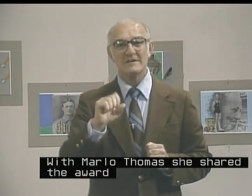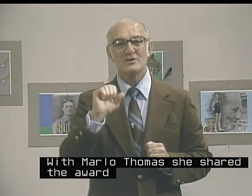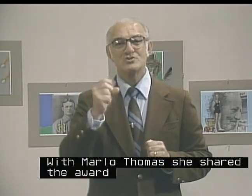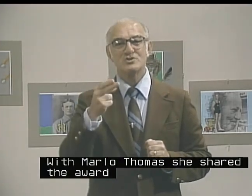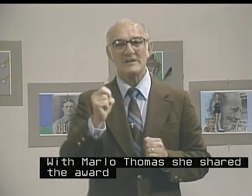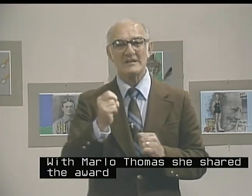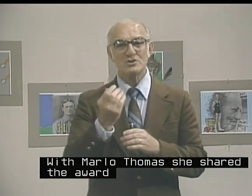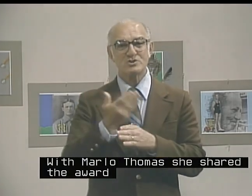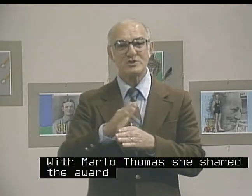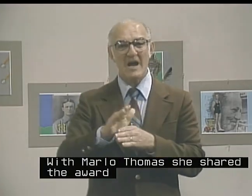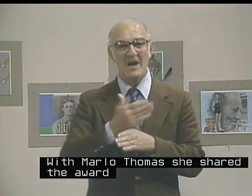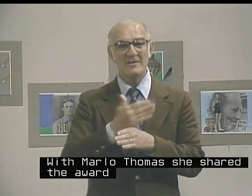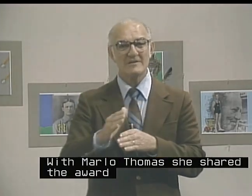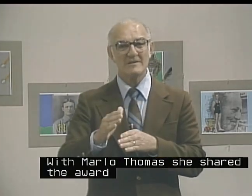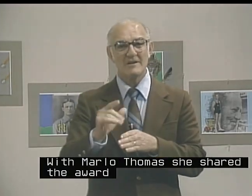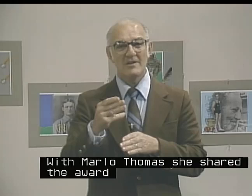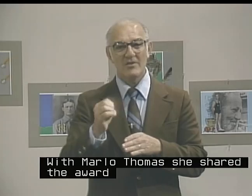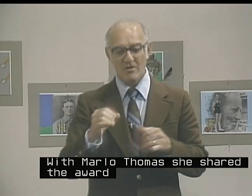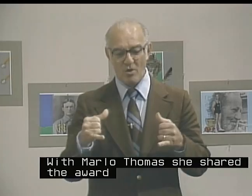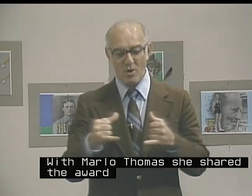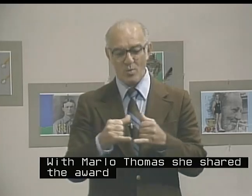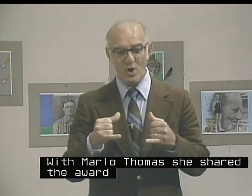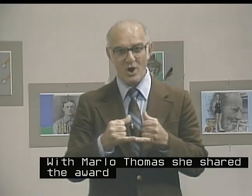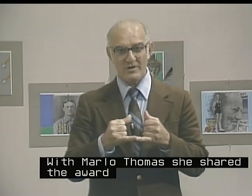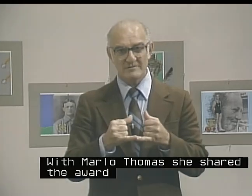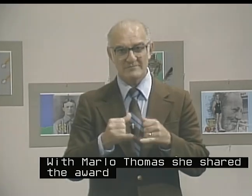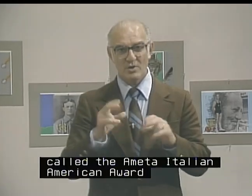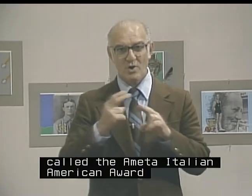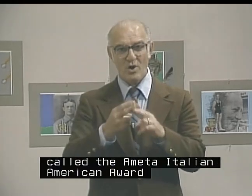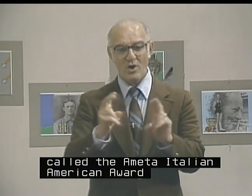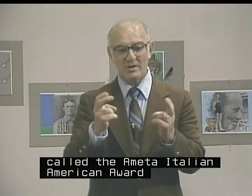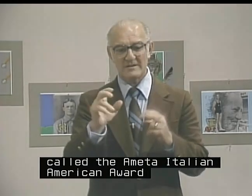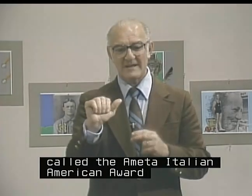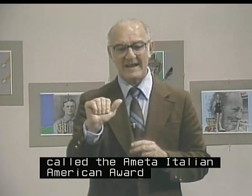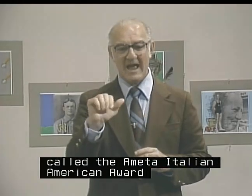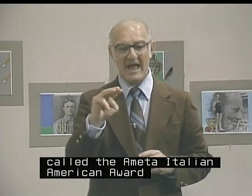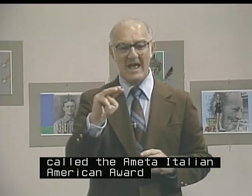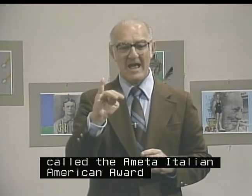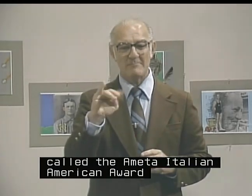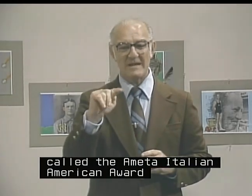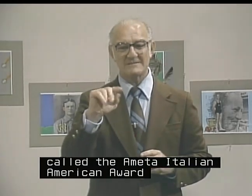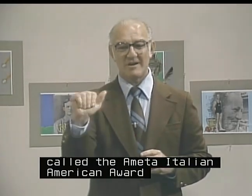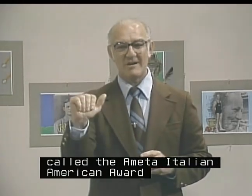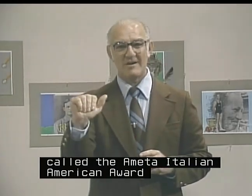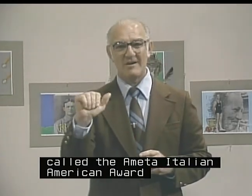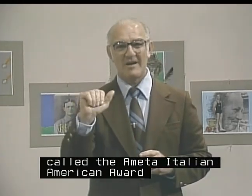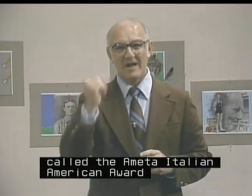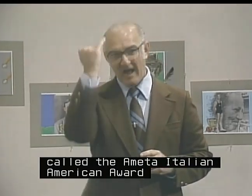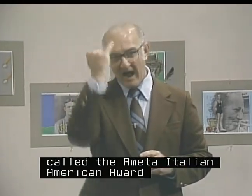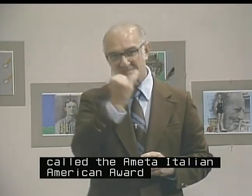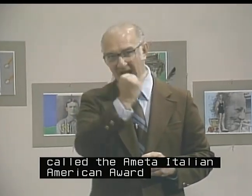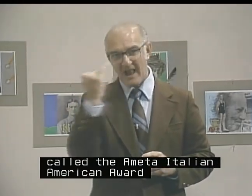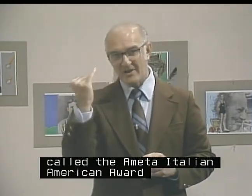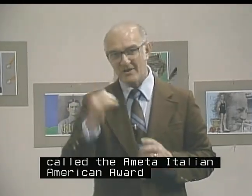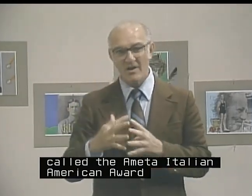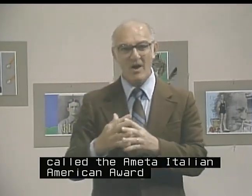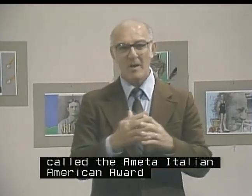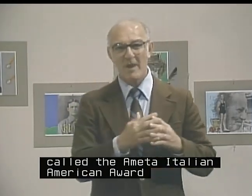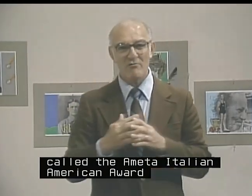she shed the award called the Amita Italian-American